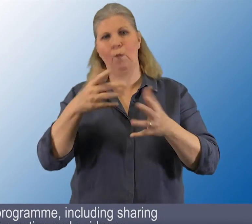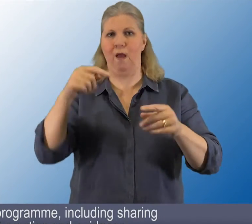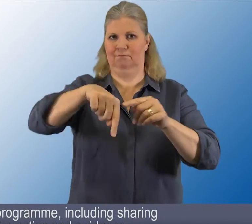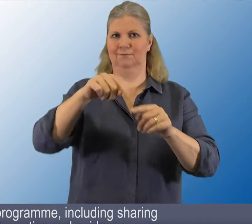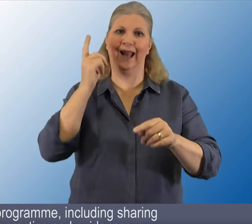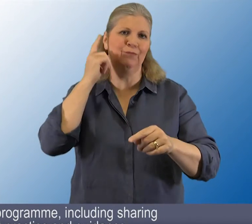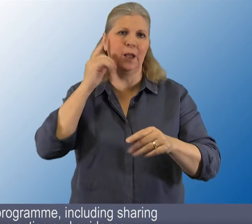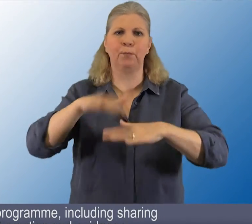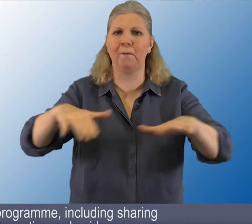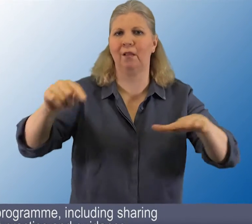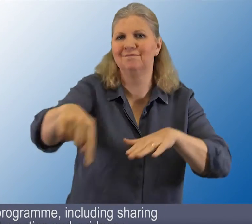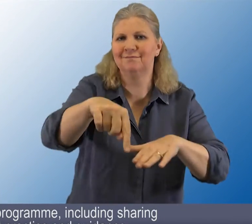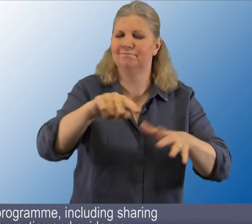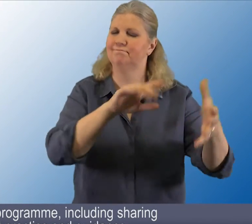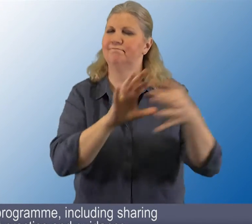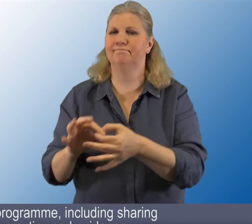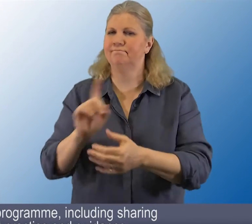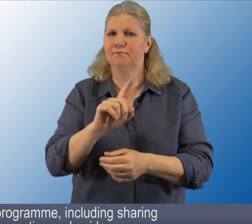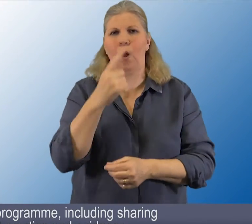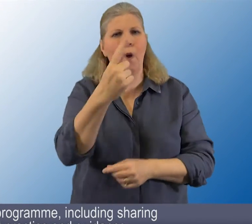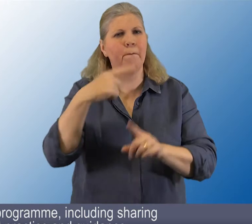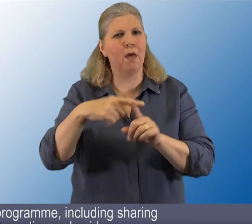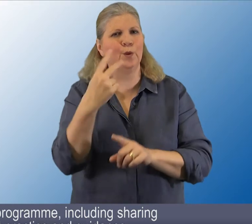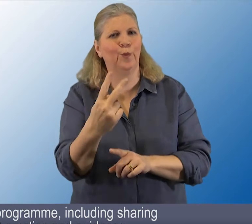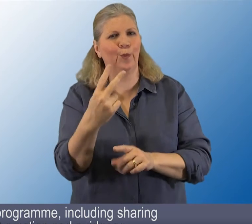plus 2 program, including sharing best practice and guidance.